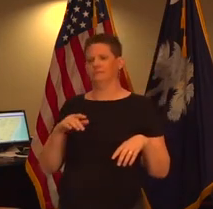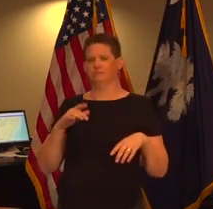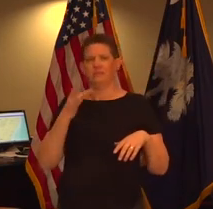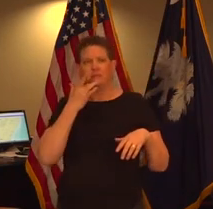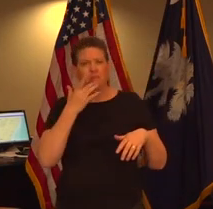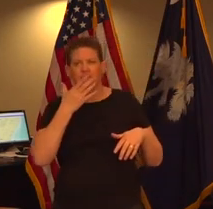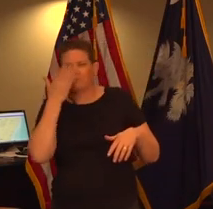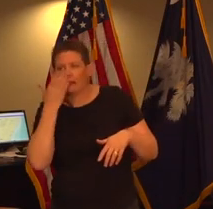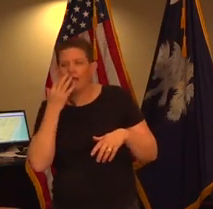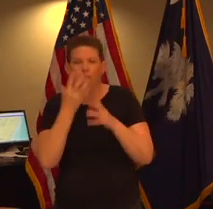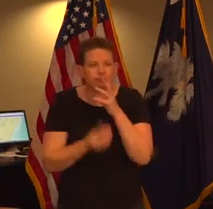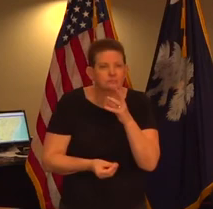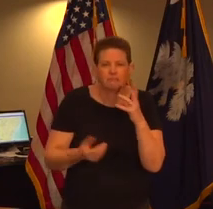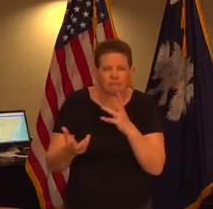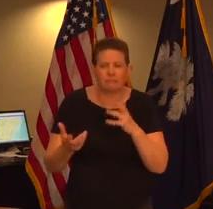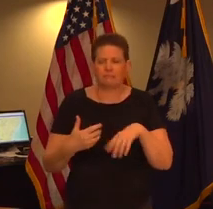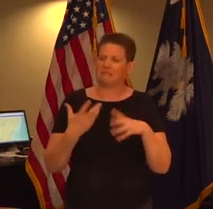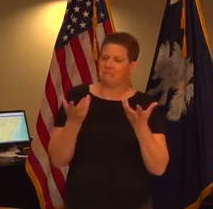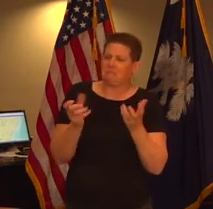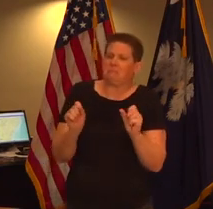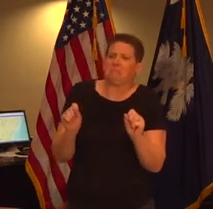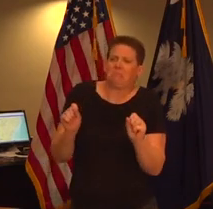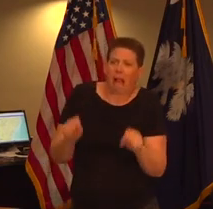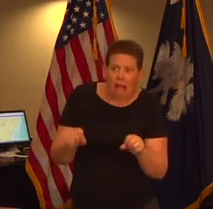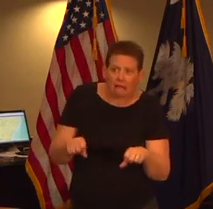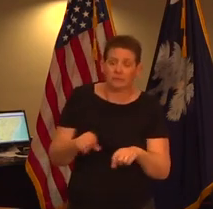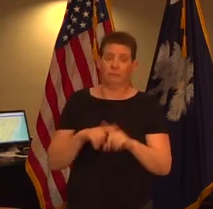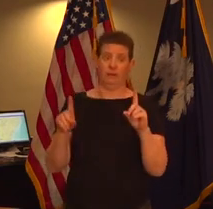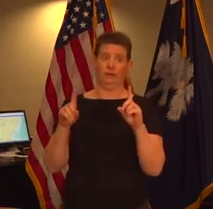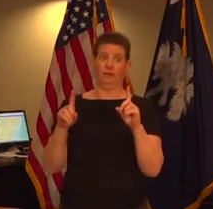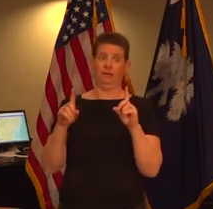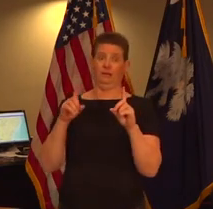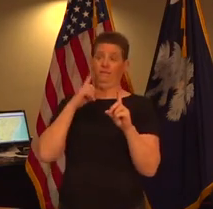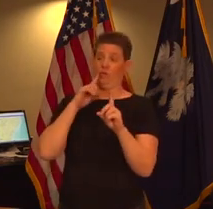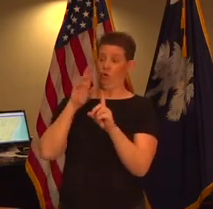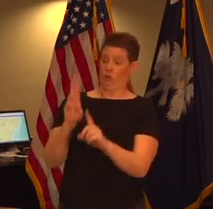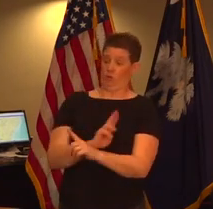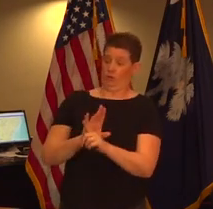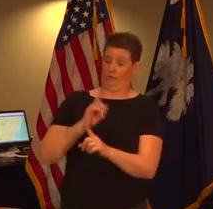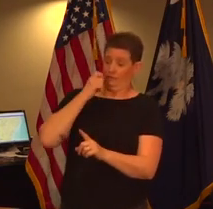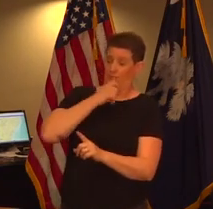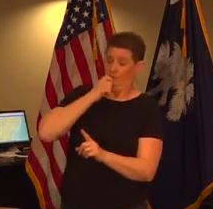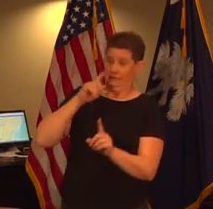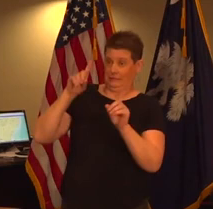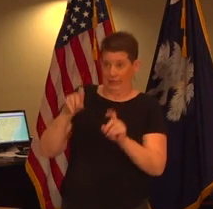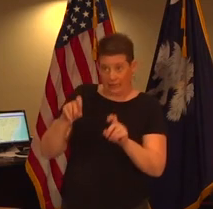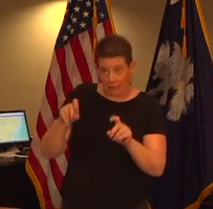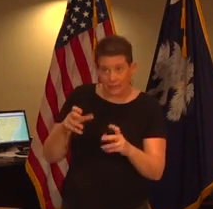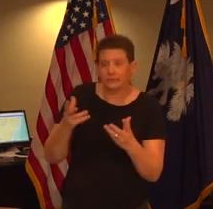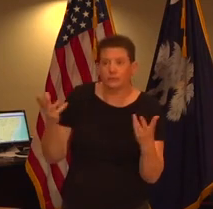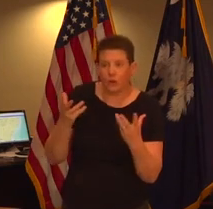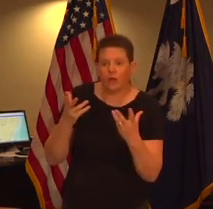taste or smell but to make the most appropriate use of the test we should focus on the most